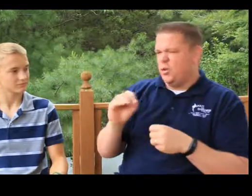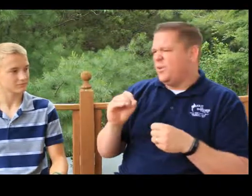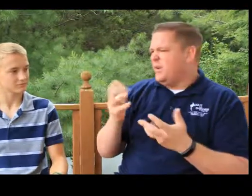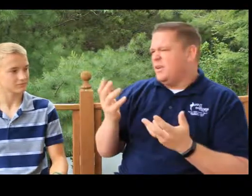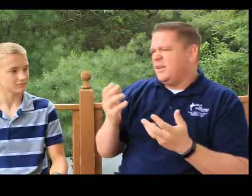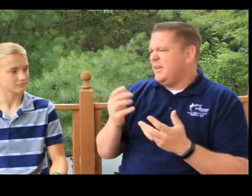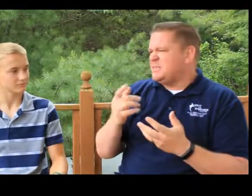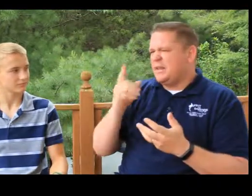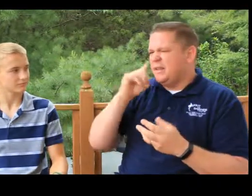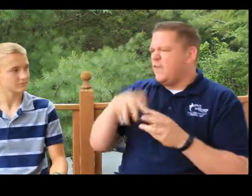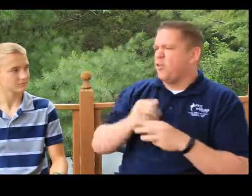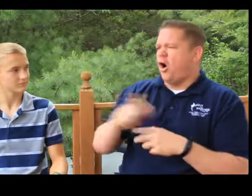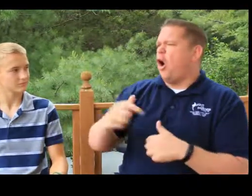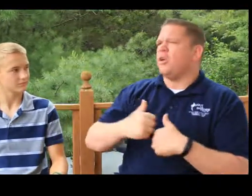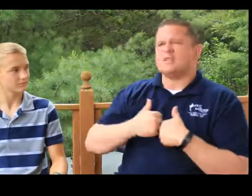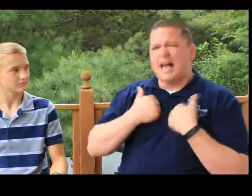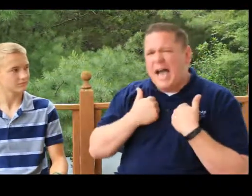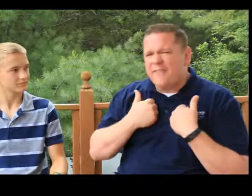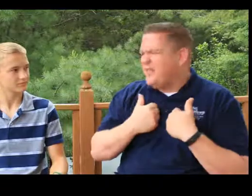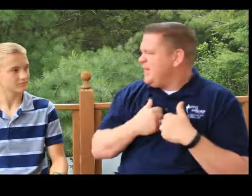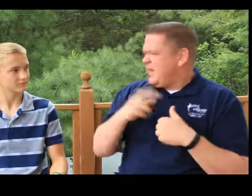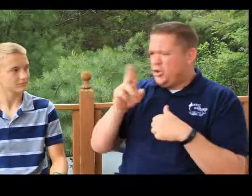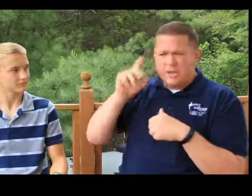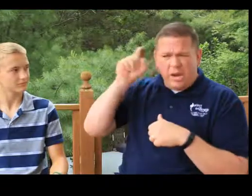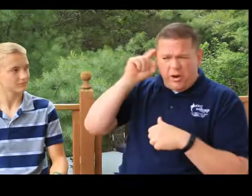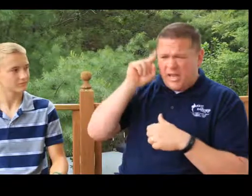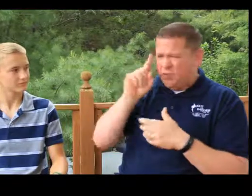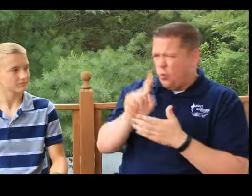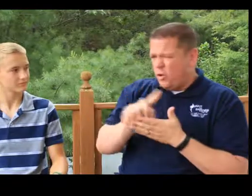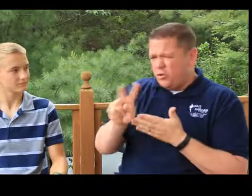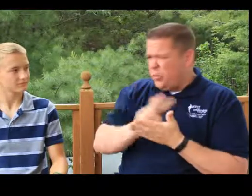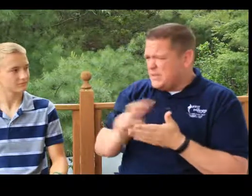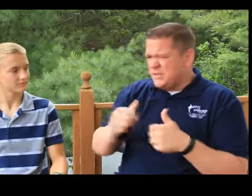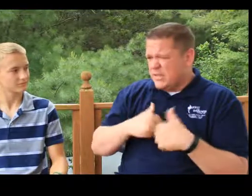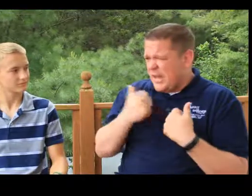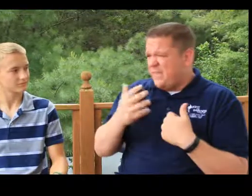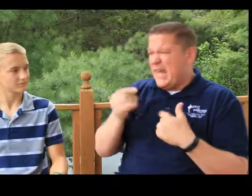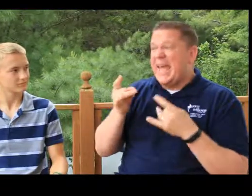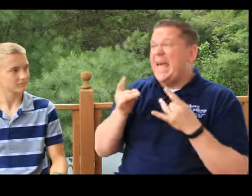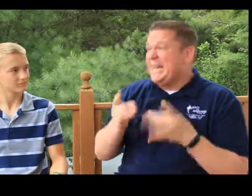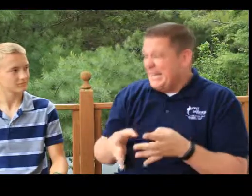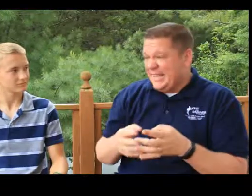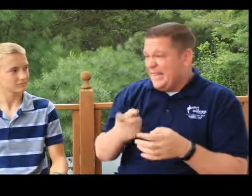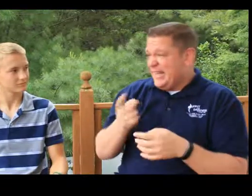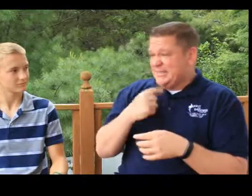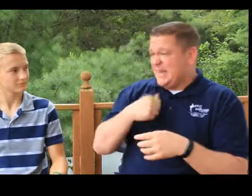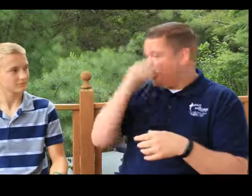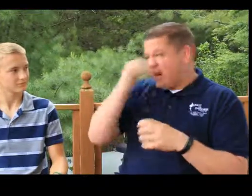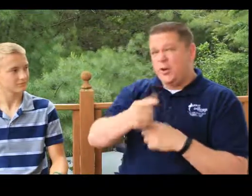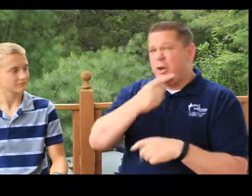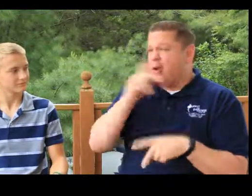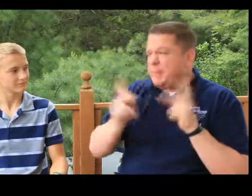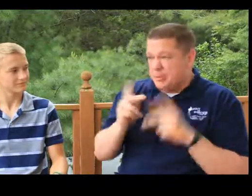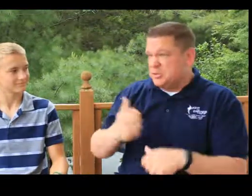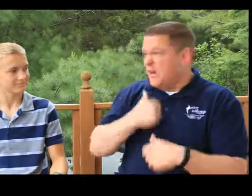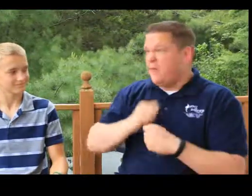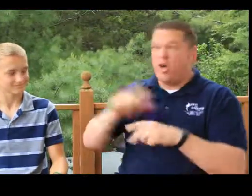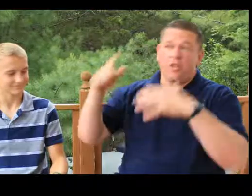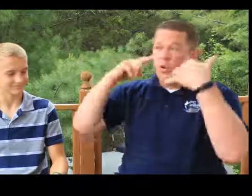So he's been in the deaf world all his life. He used a hearing aid for one or two weeks of his life and hated it. He says, I don't know how you're hearing people survive all the